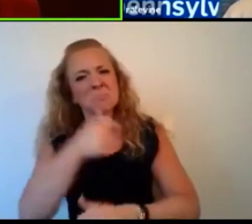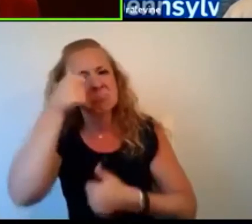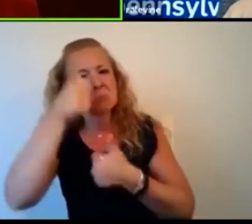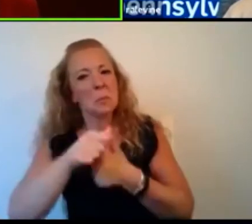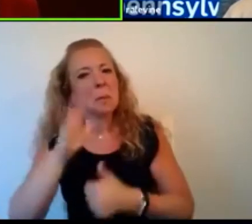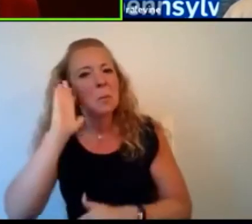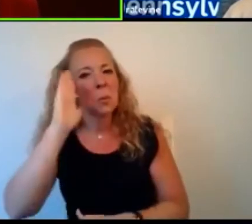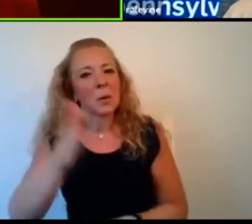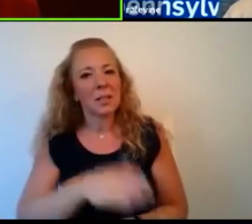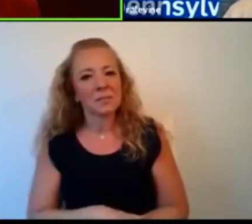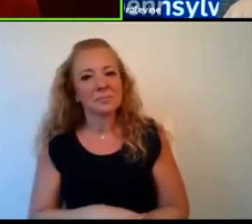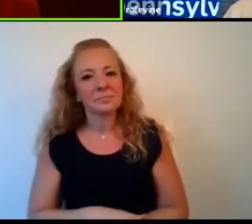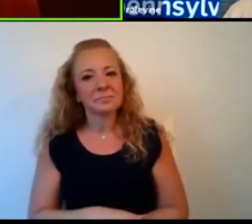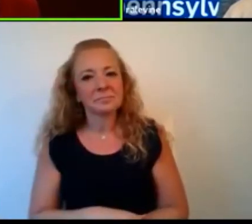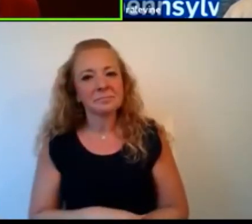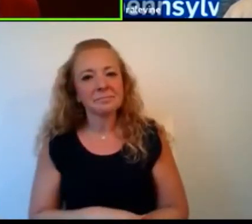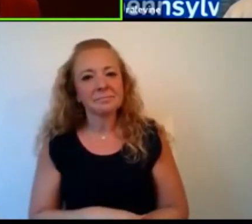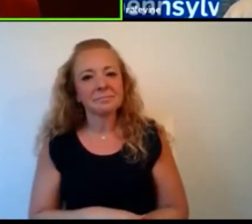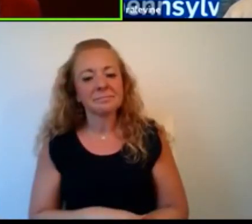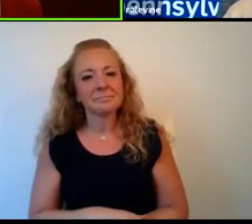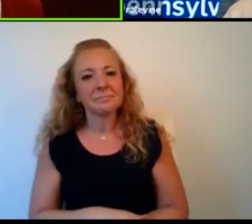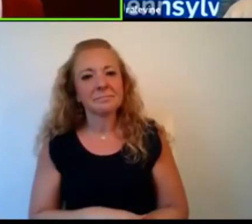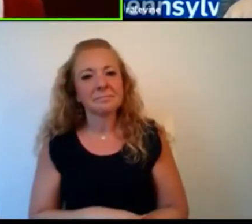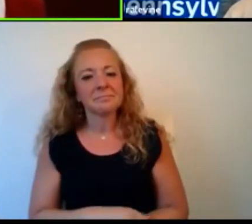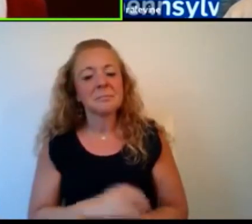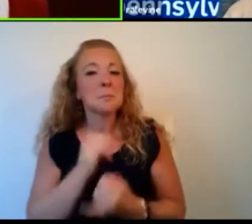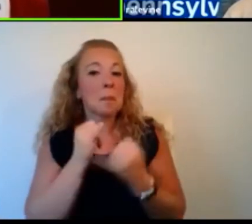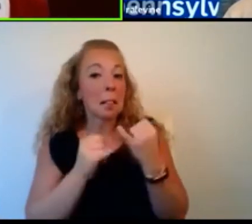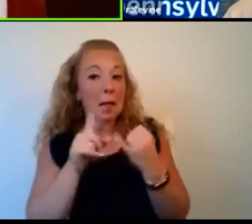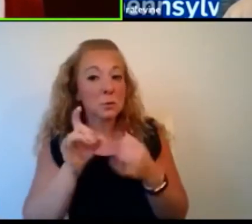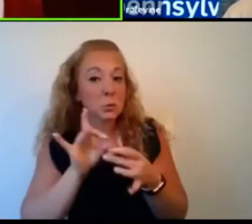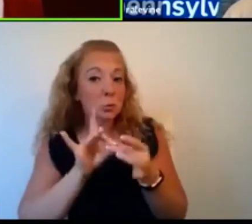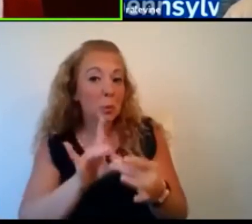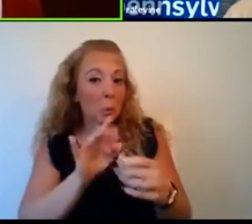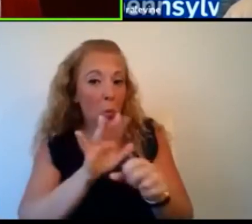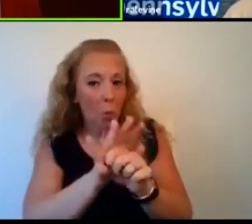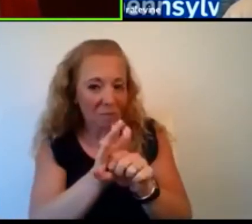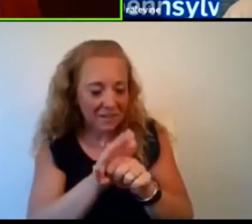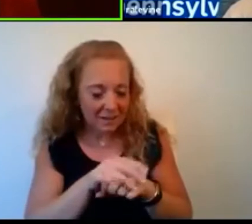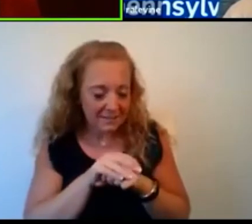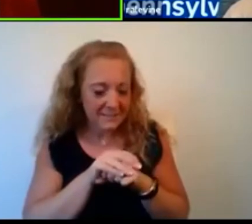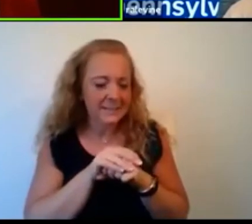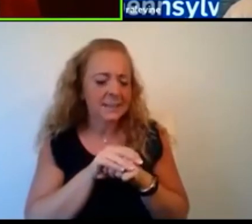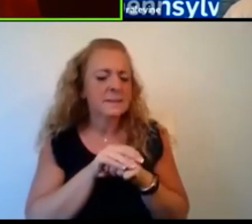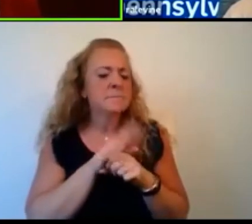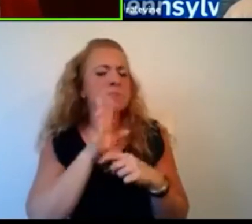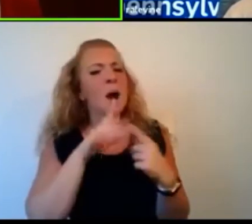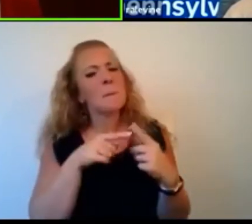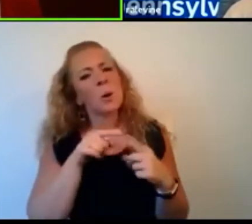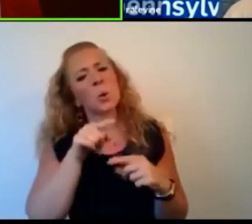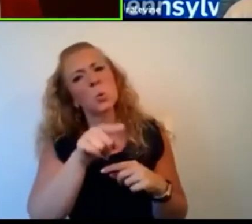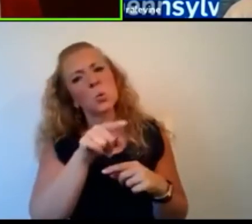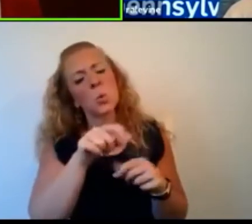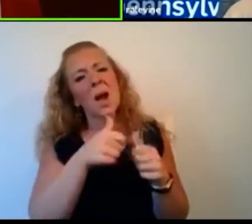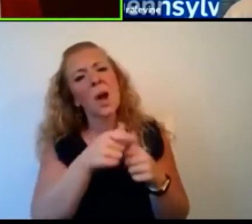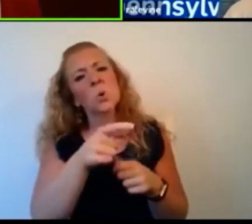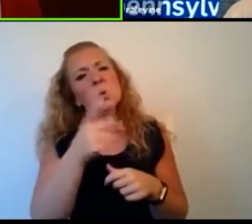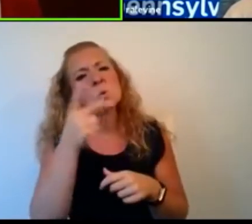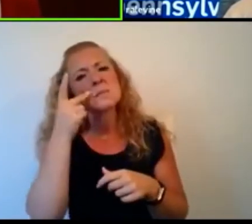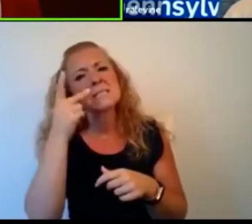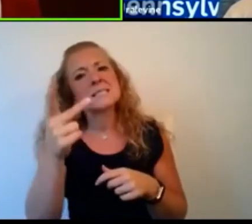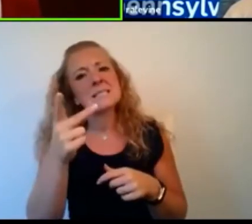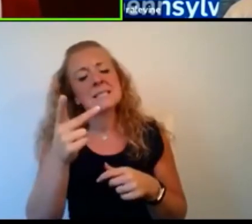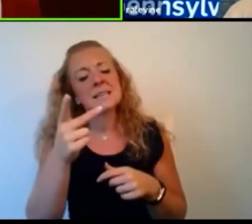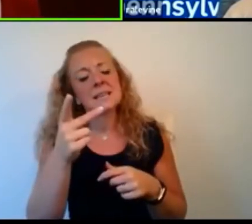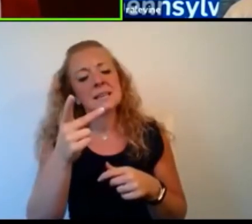My last directly related COVID-19 question has to do with how you see the role of the secretary